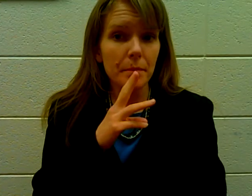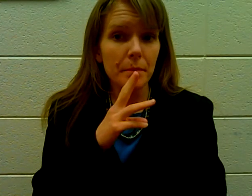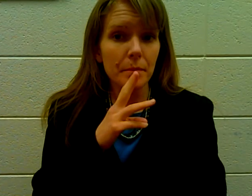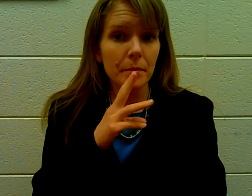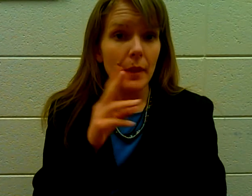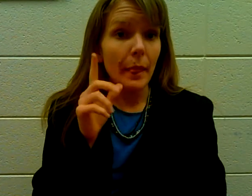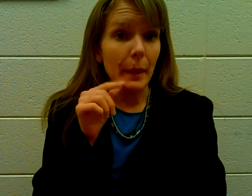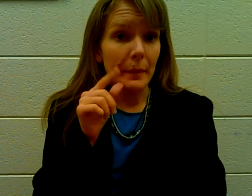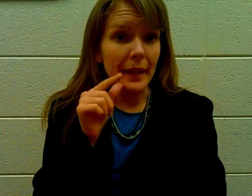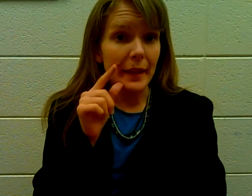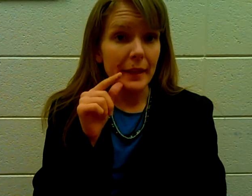Lemonade.